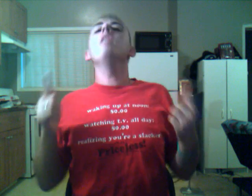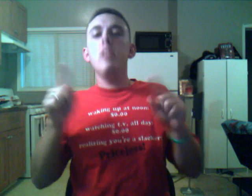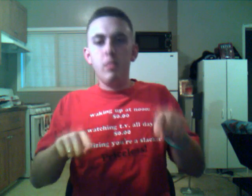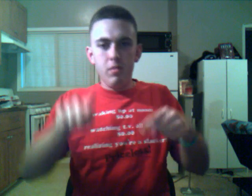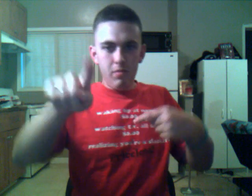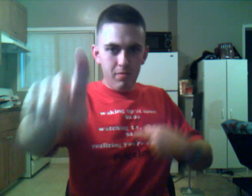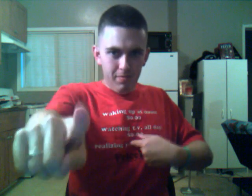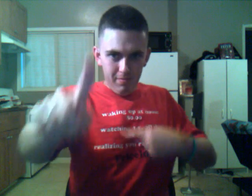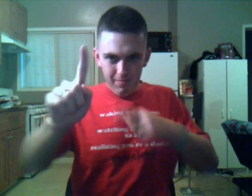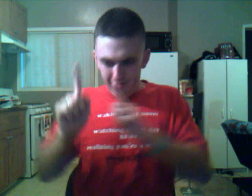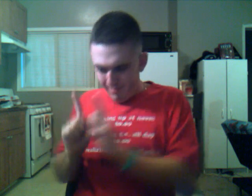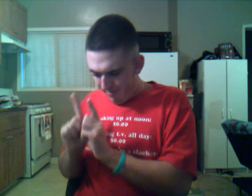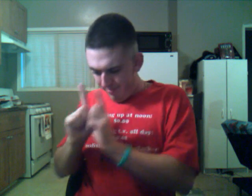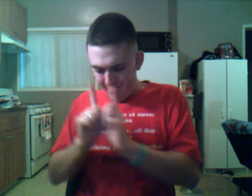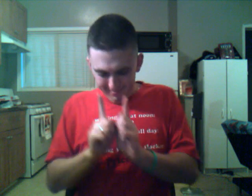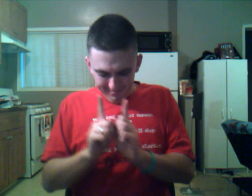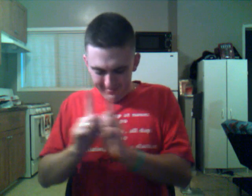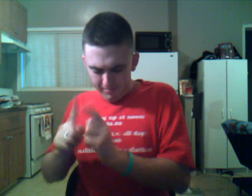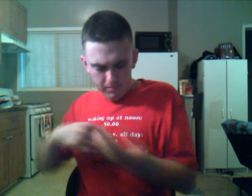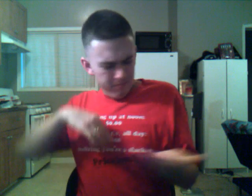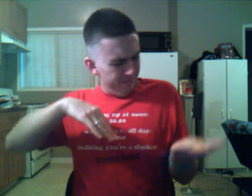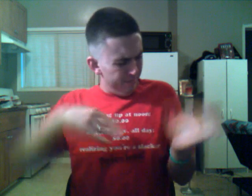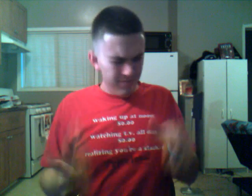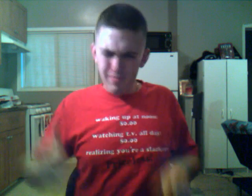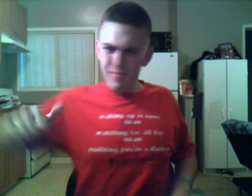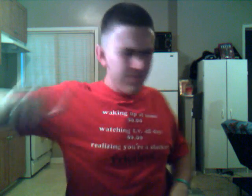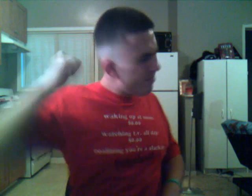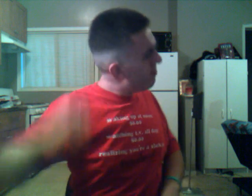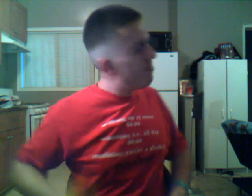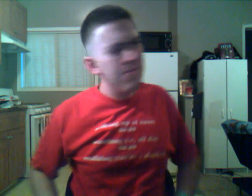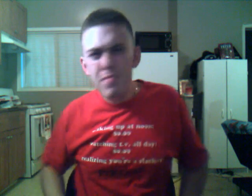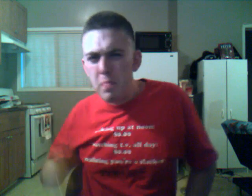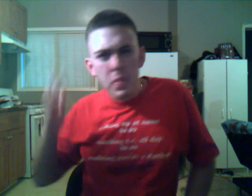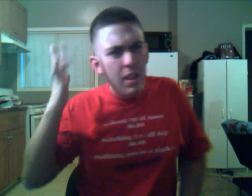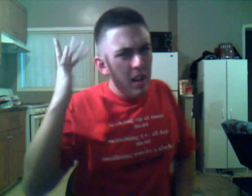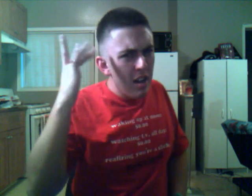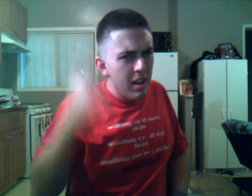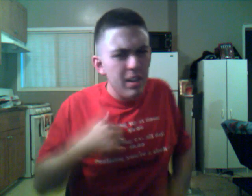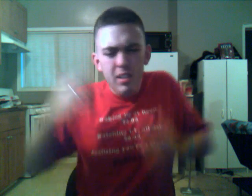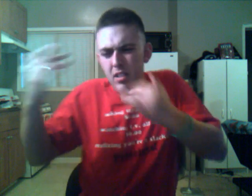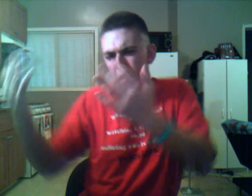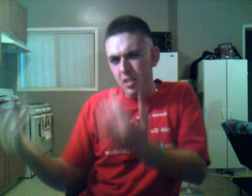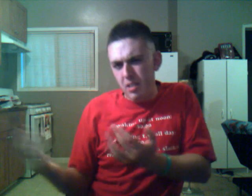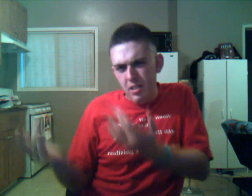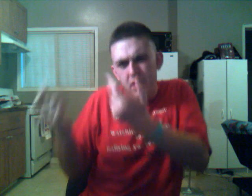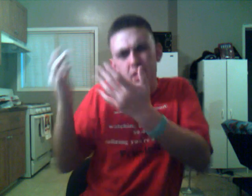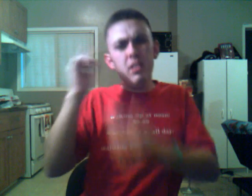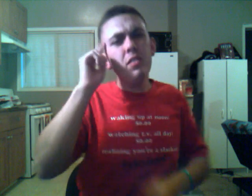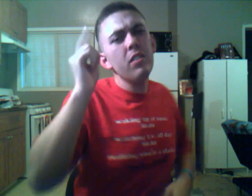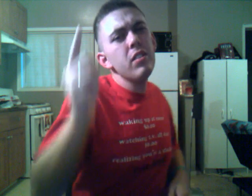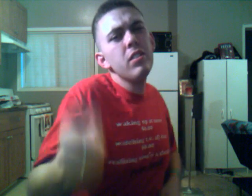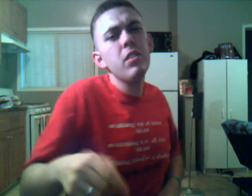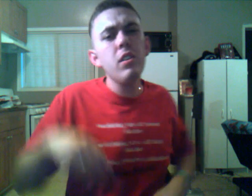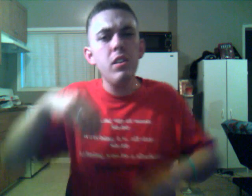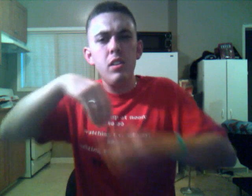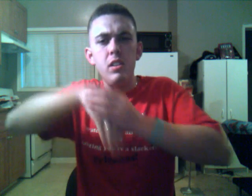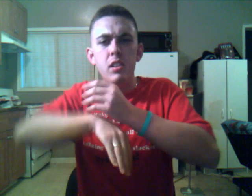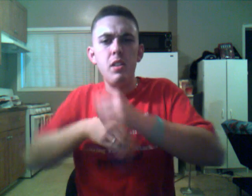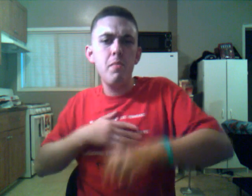when you're beside me I will not die, I'll wait here for you In